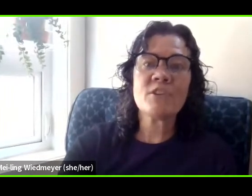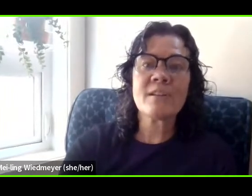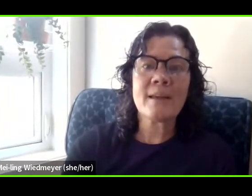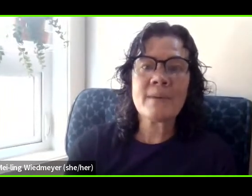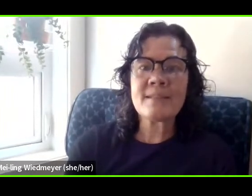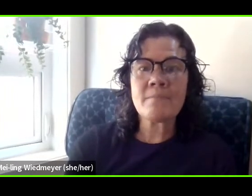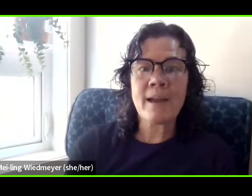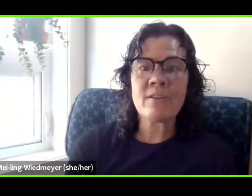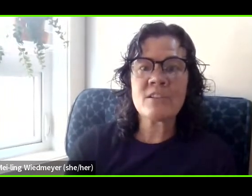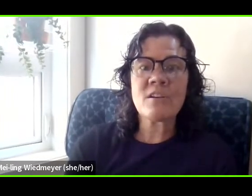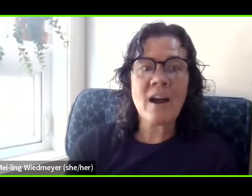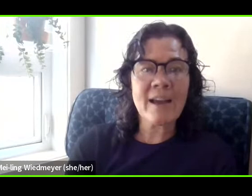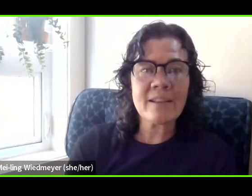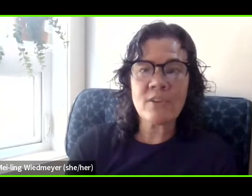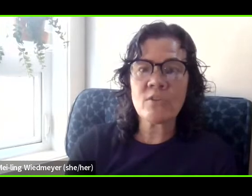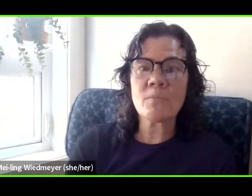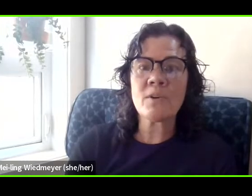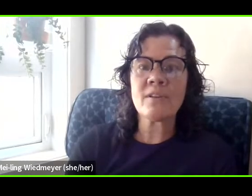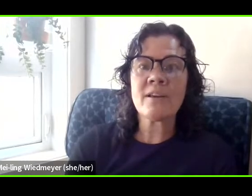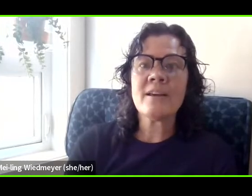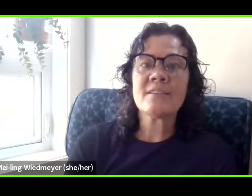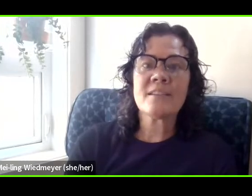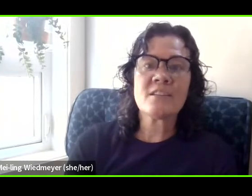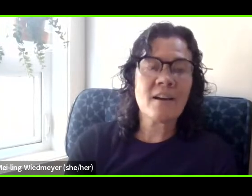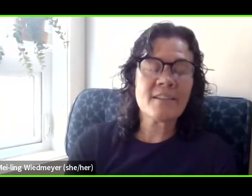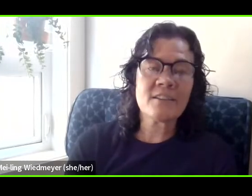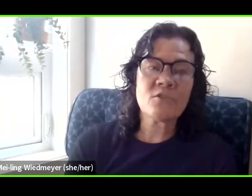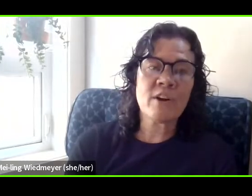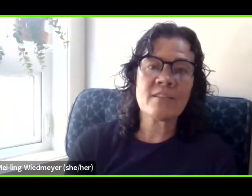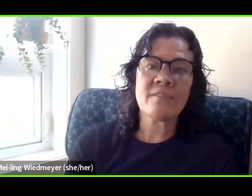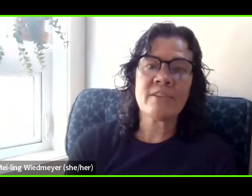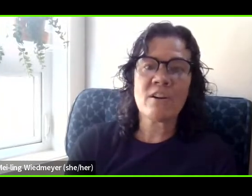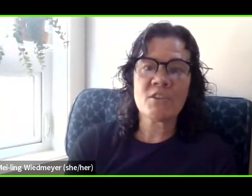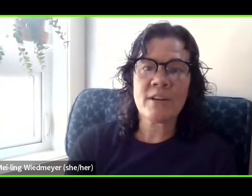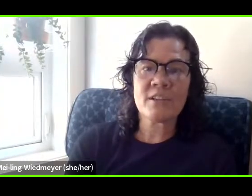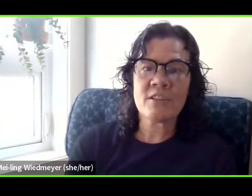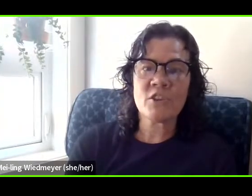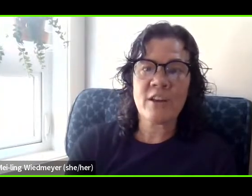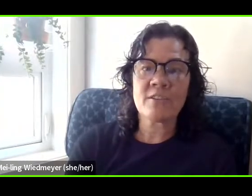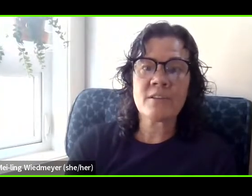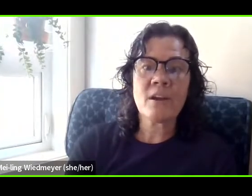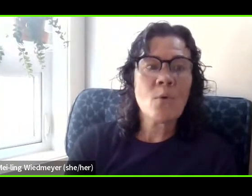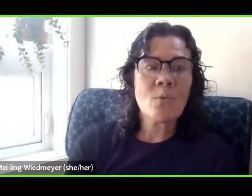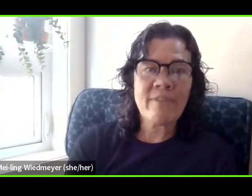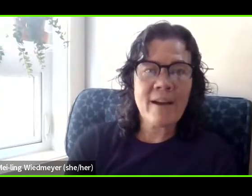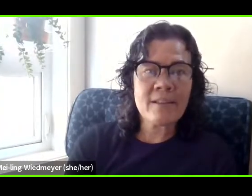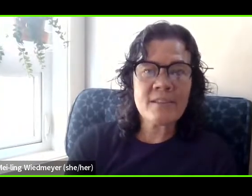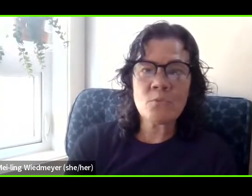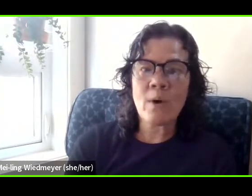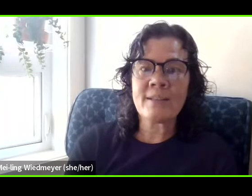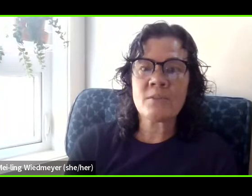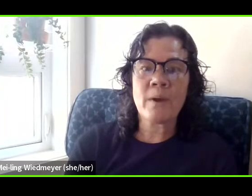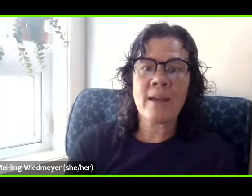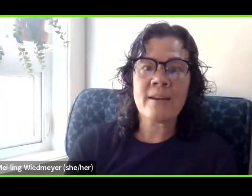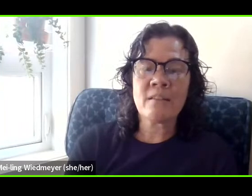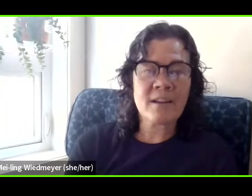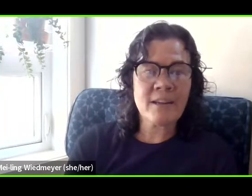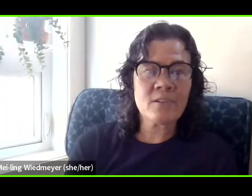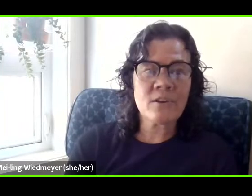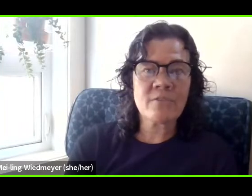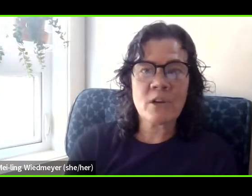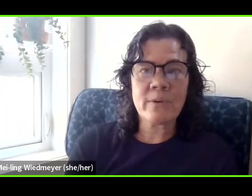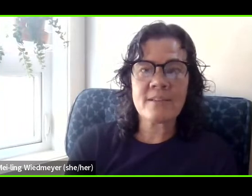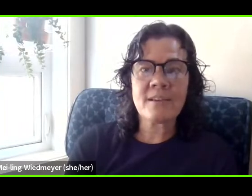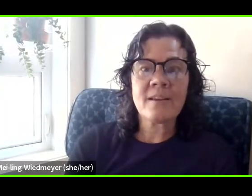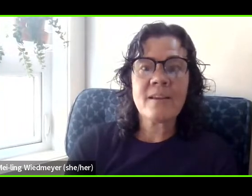Refugee claimants and migrants are highly vulnerable to the toxic stress of incarceration in jails, where violence is widespread and